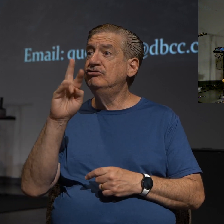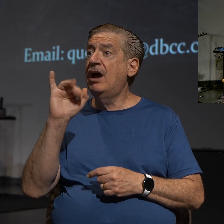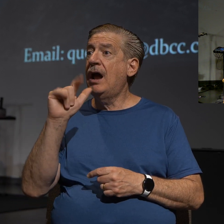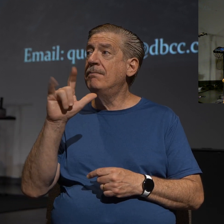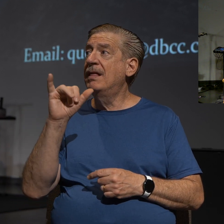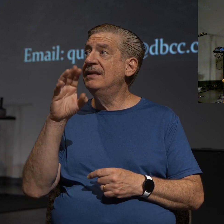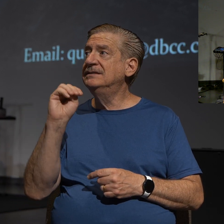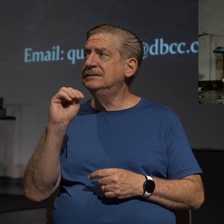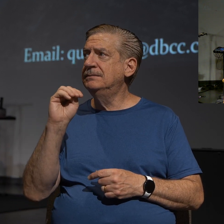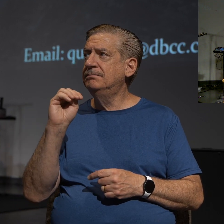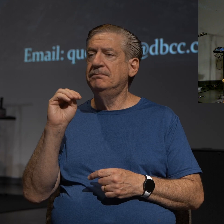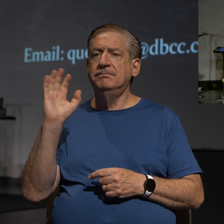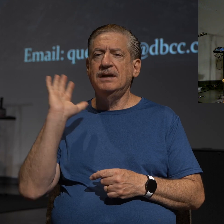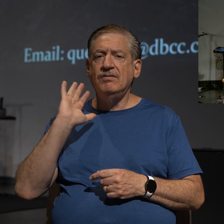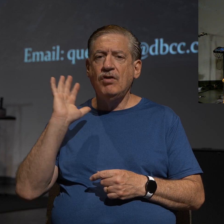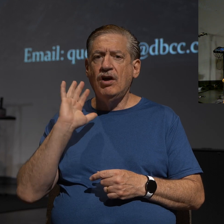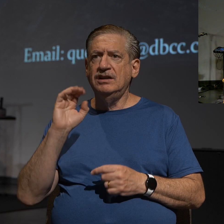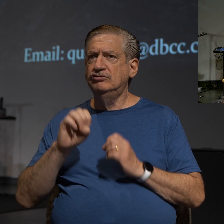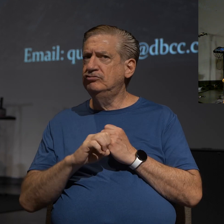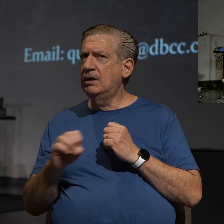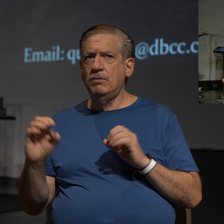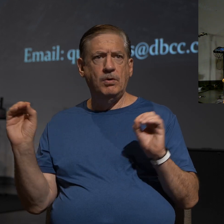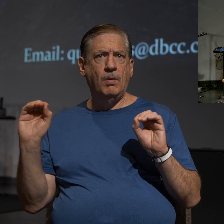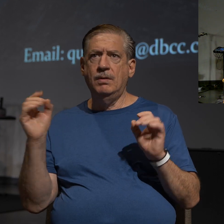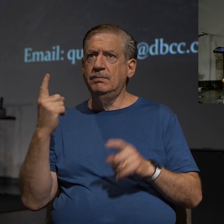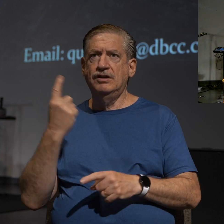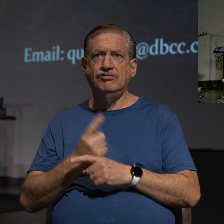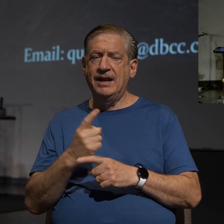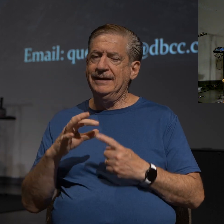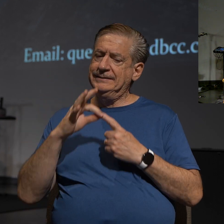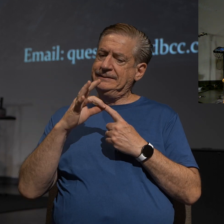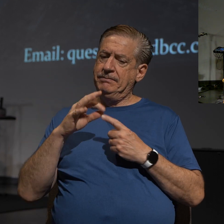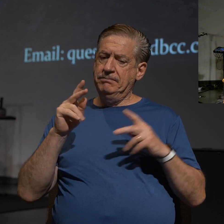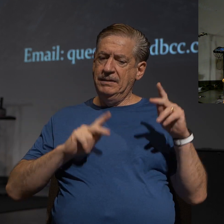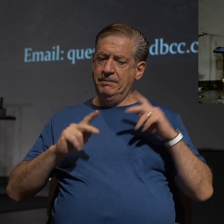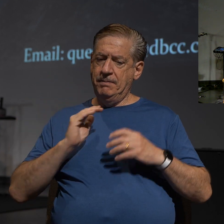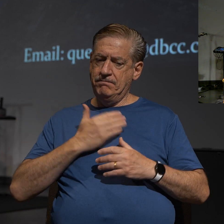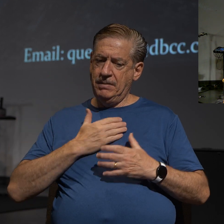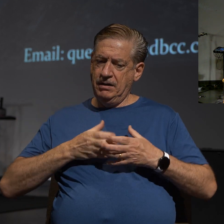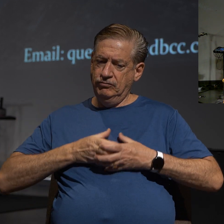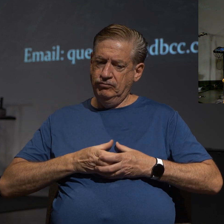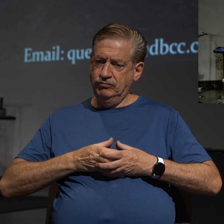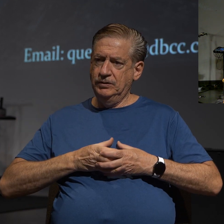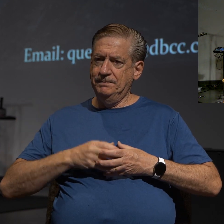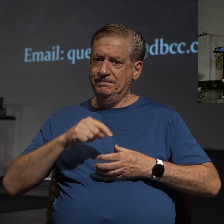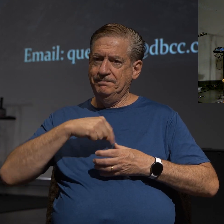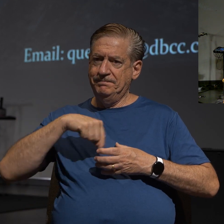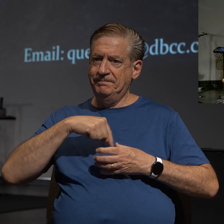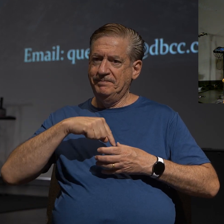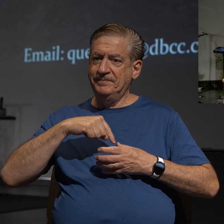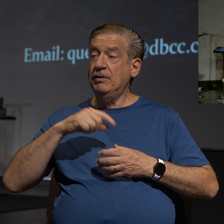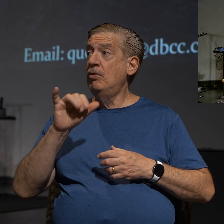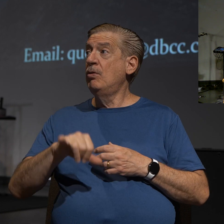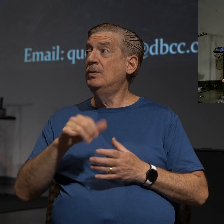to the extremes and no one can be right except for the people in my group. All of these things have caused a lot of people to